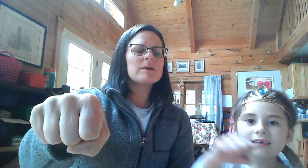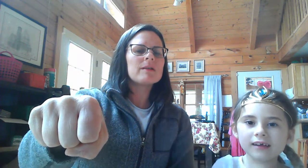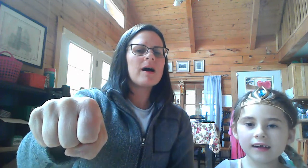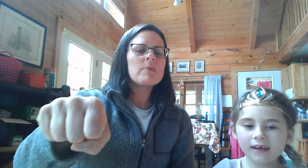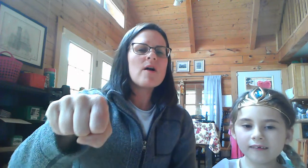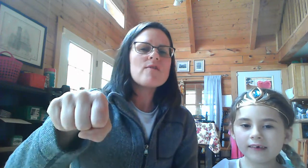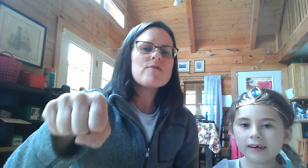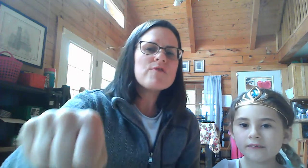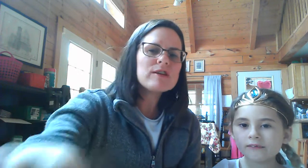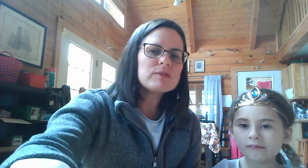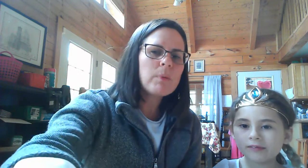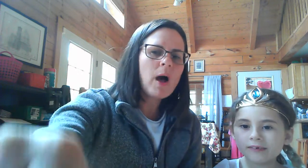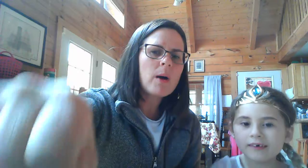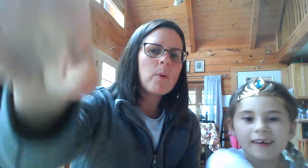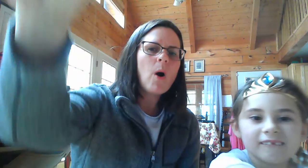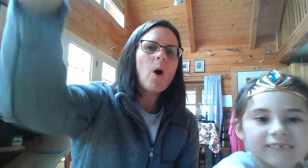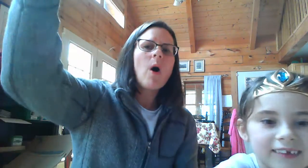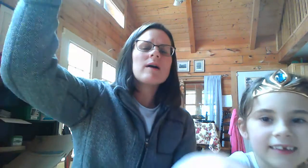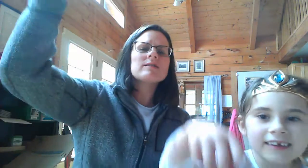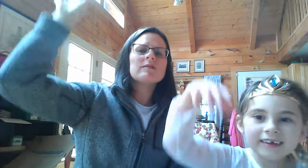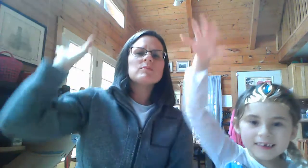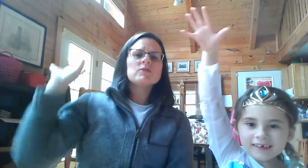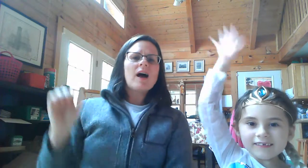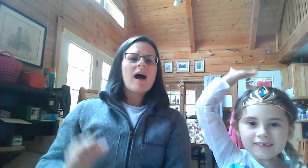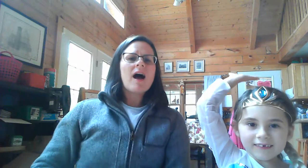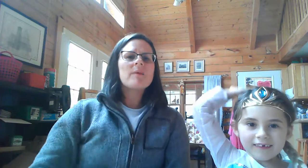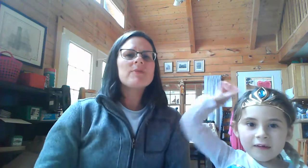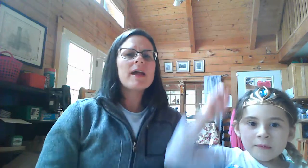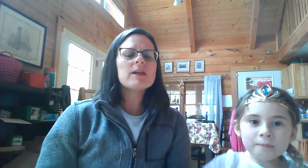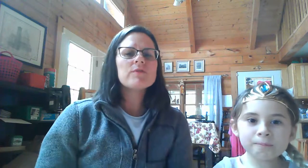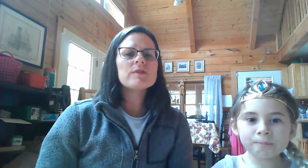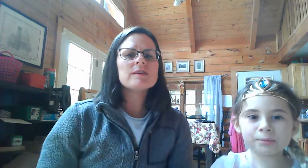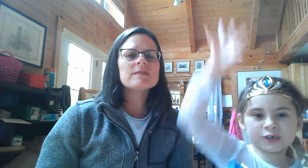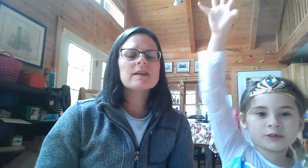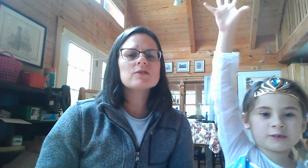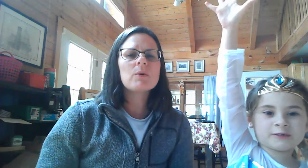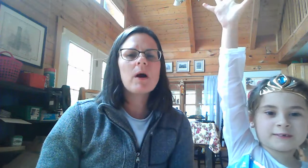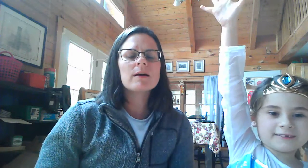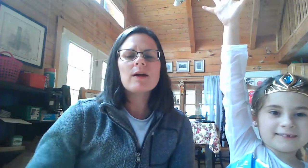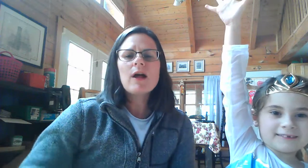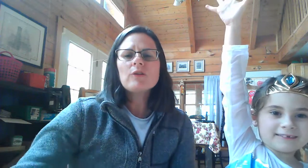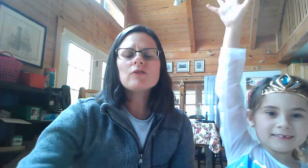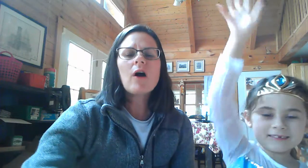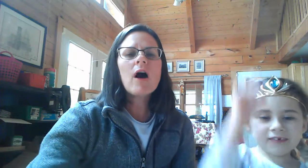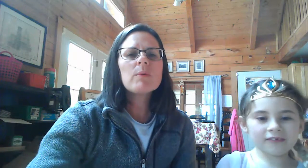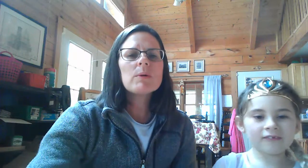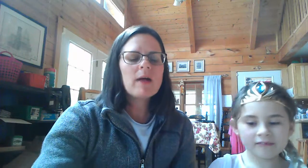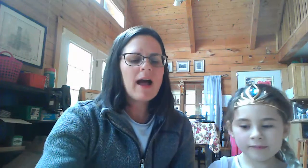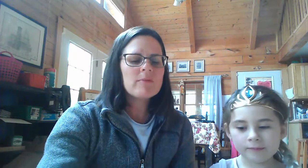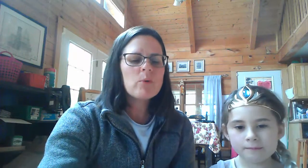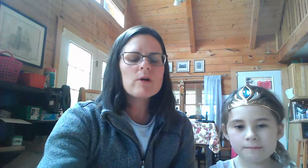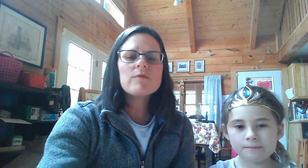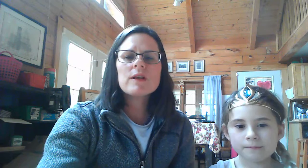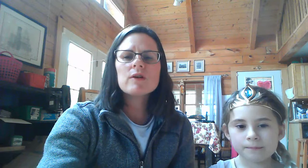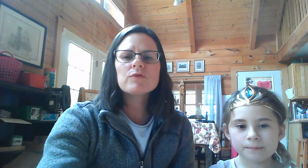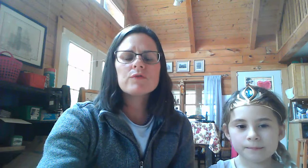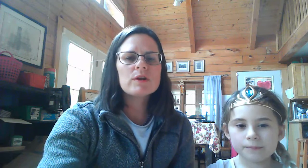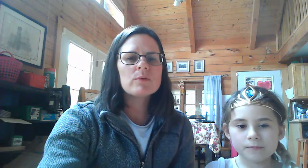glob. Fist pump. pump. Awesome job. Thank you for listening to our song. We will have more videos for you